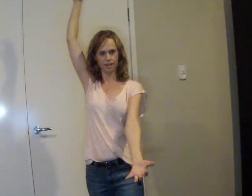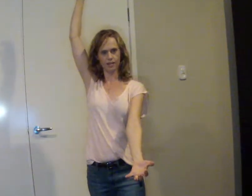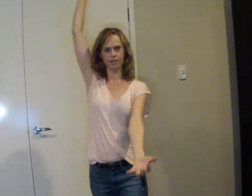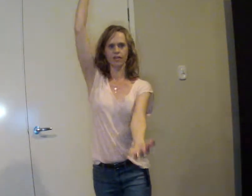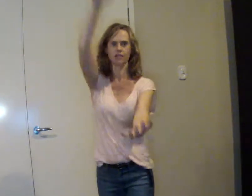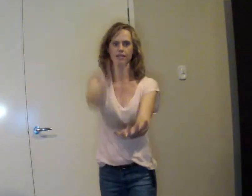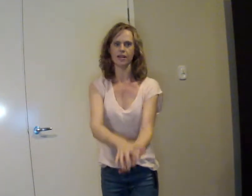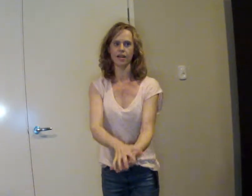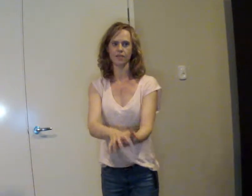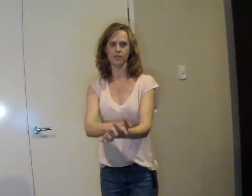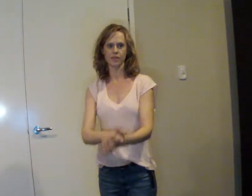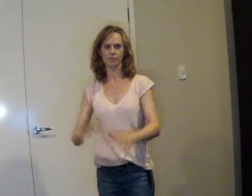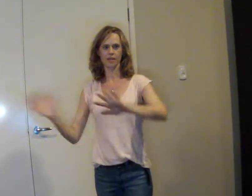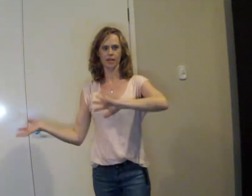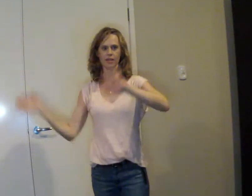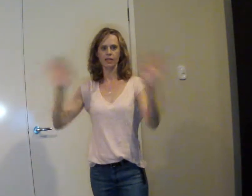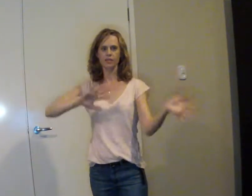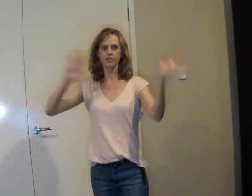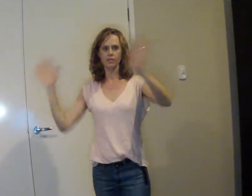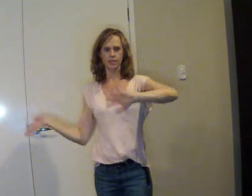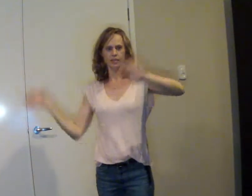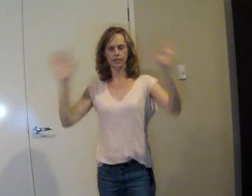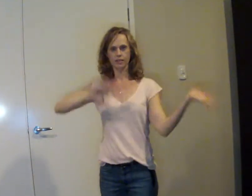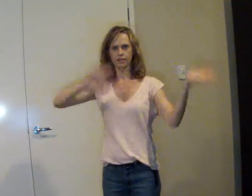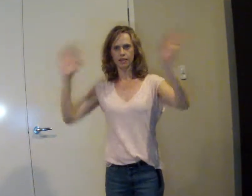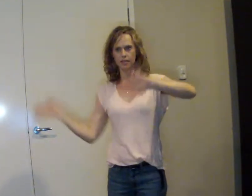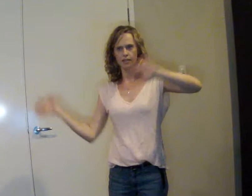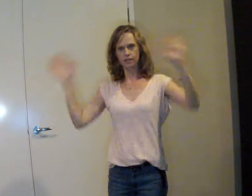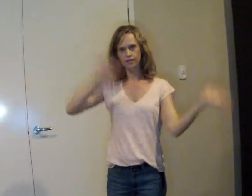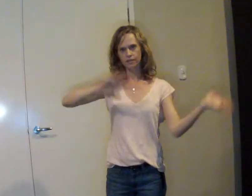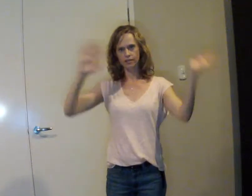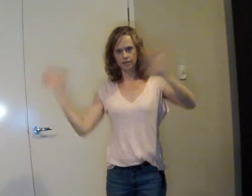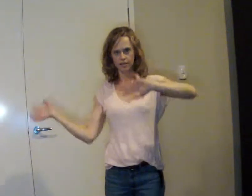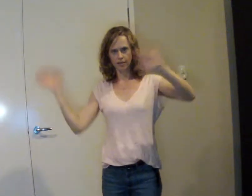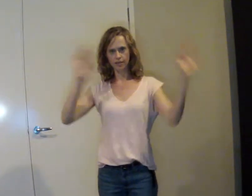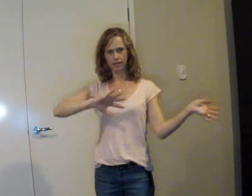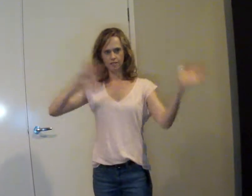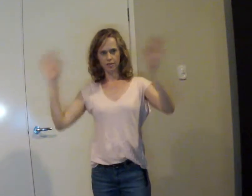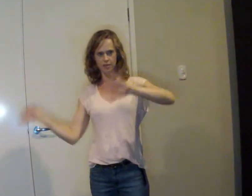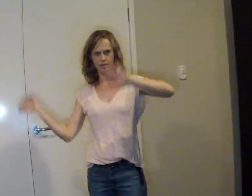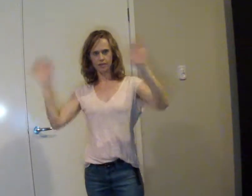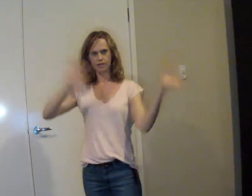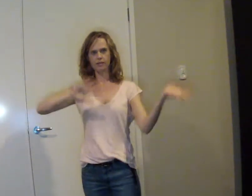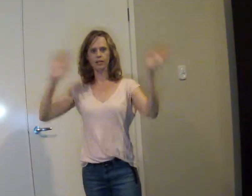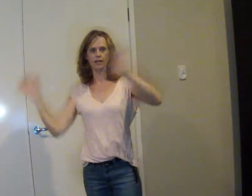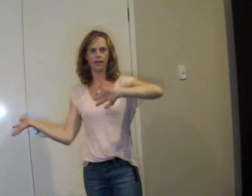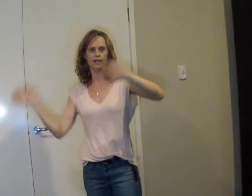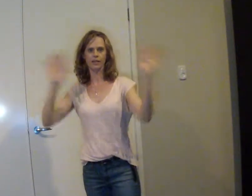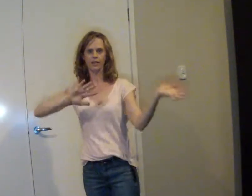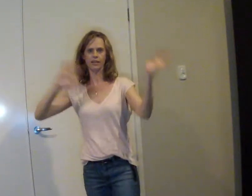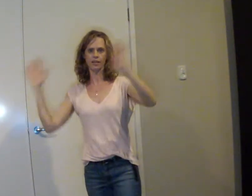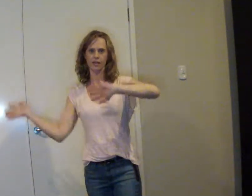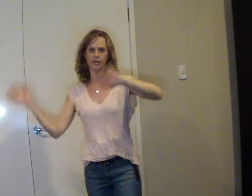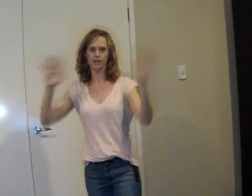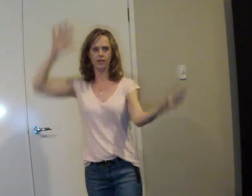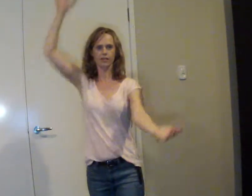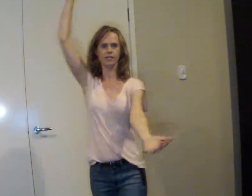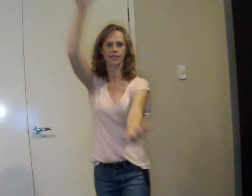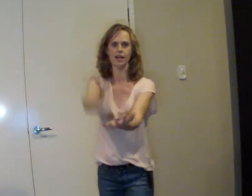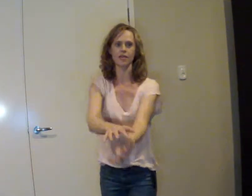Goodbye, we'll see you later Let me see your alligator Next